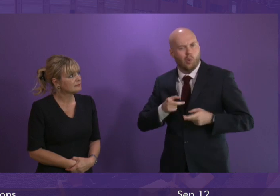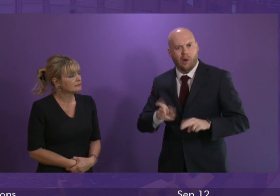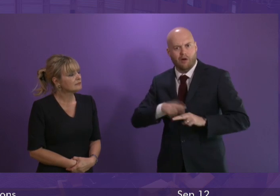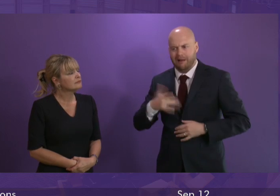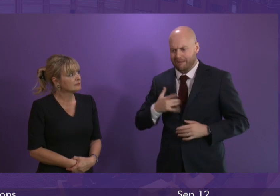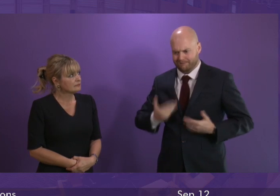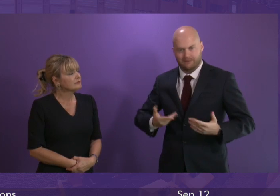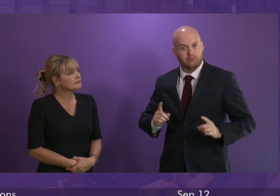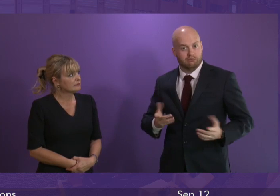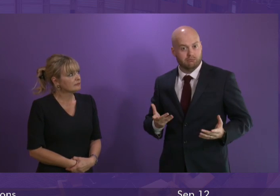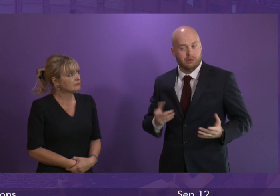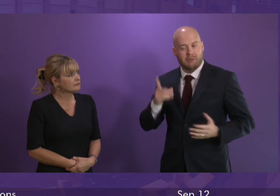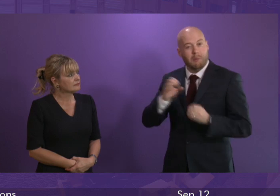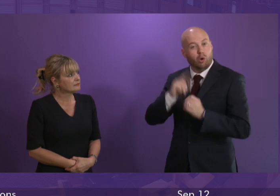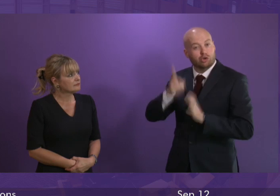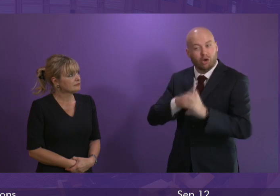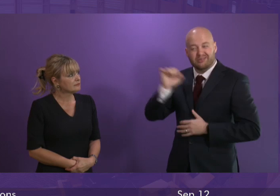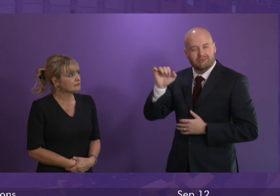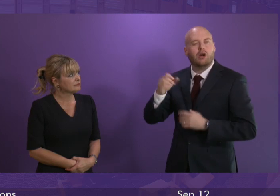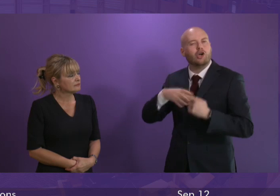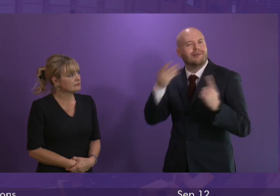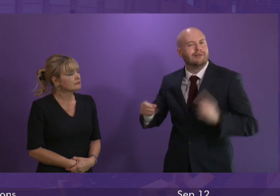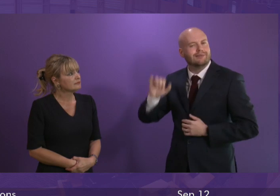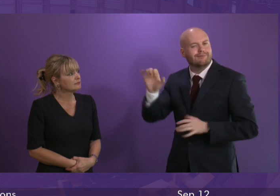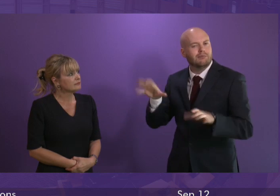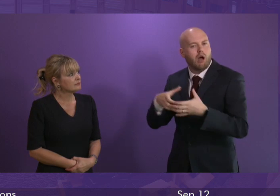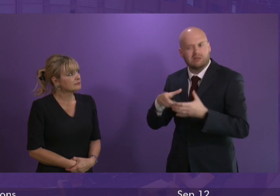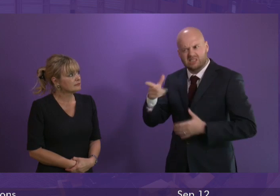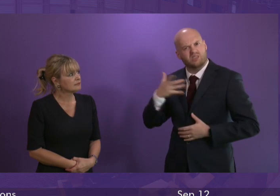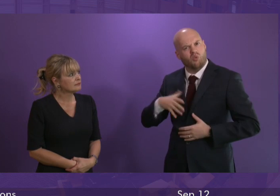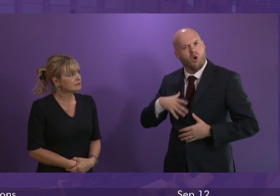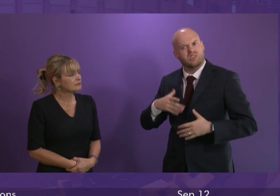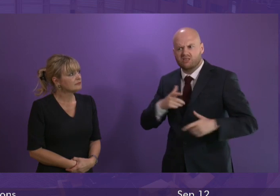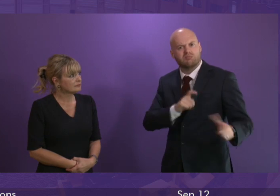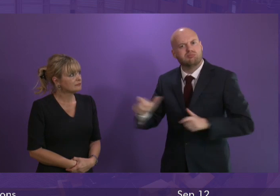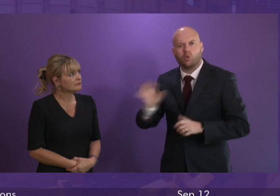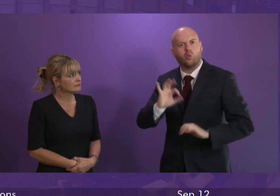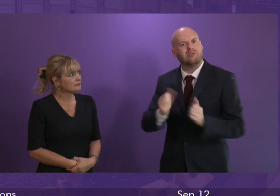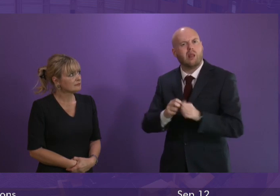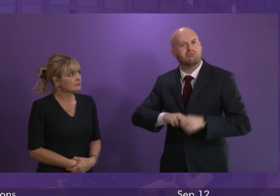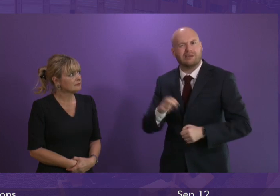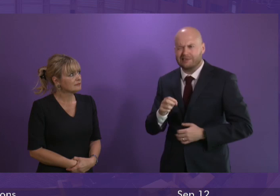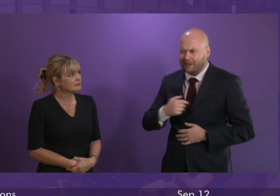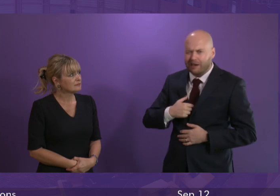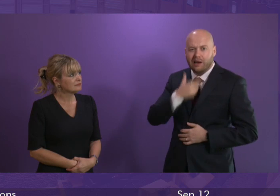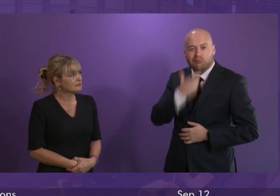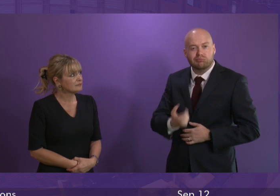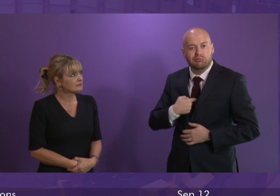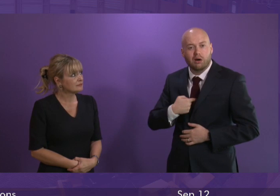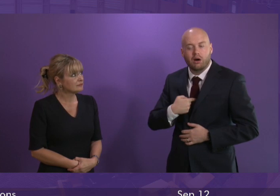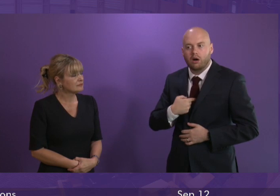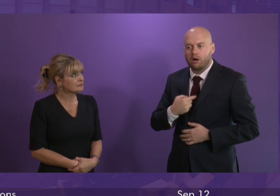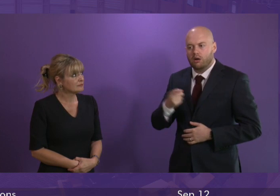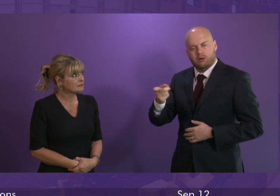Conservatives want to embrace what's most shocking is that these horrors are the prediction of the Conservative Government